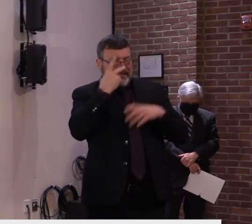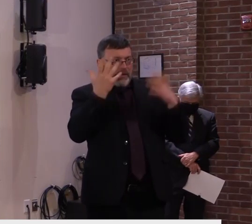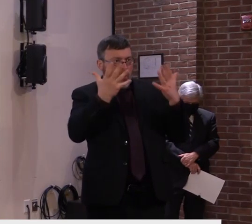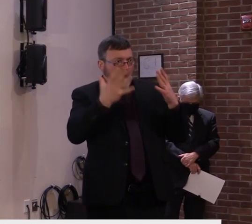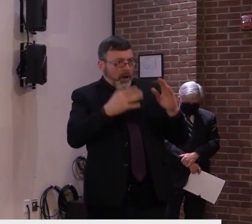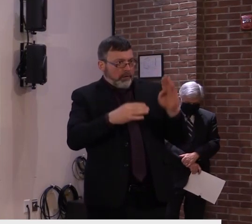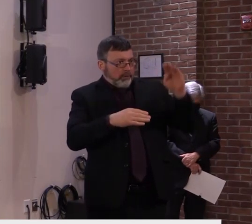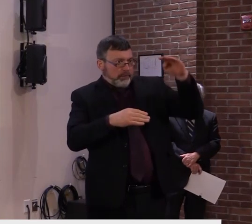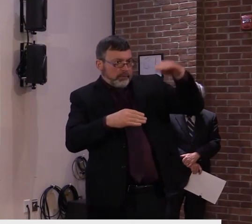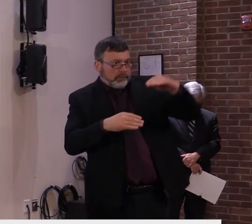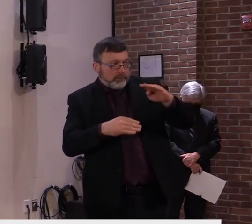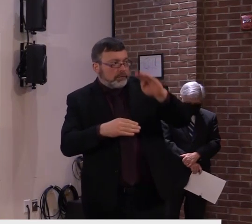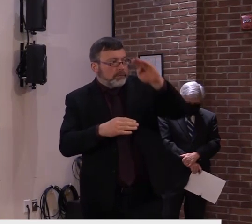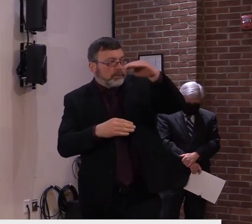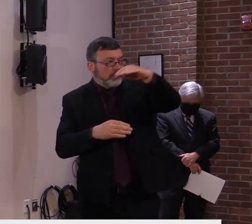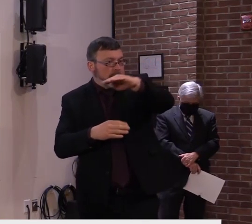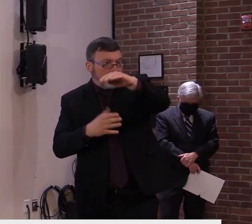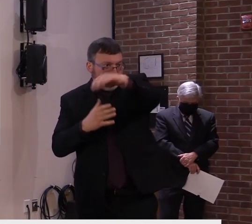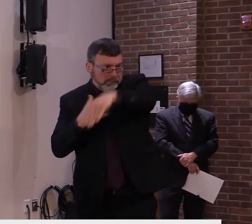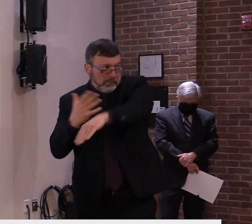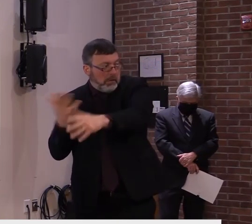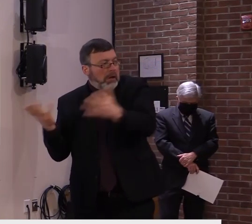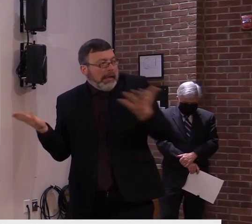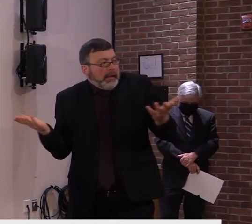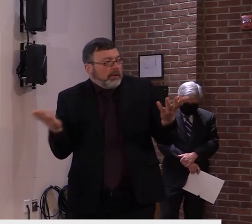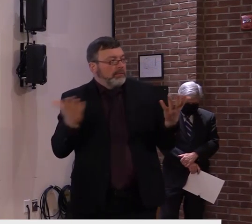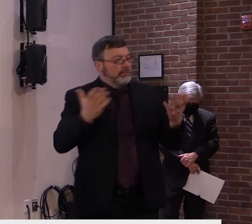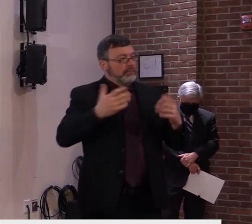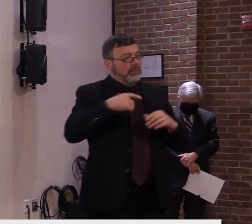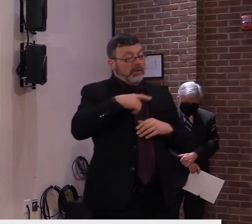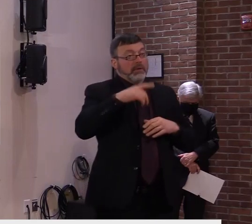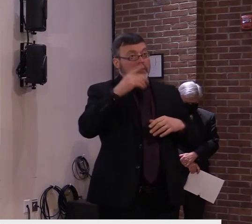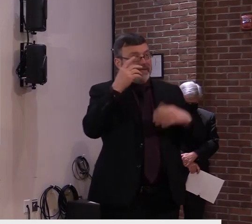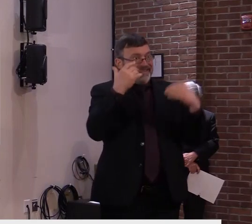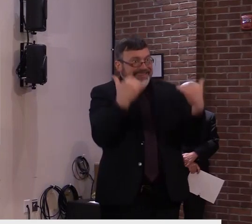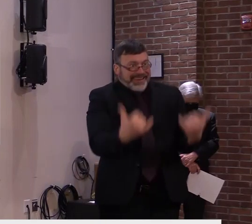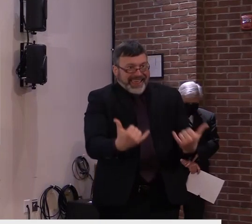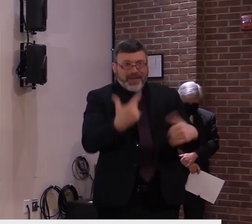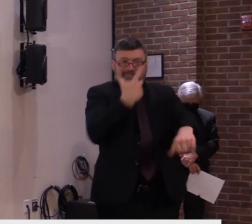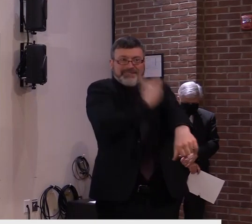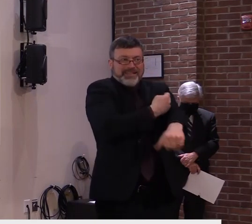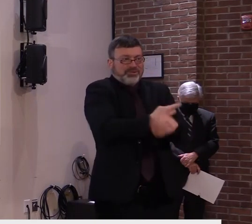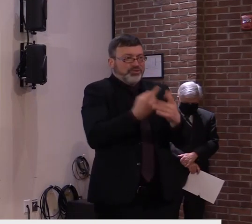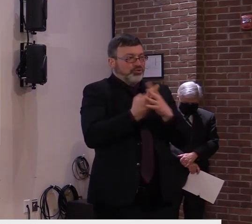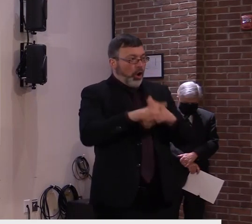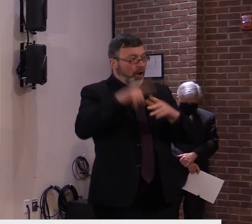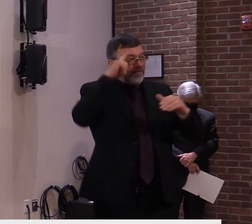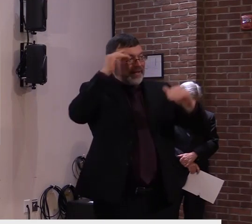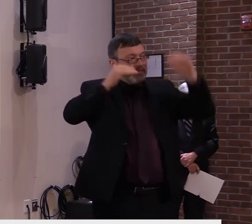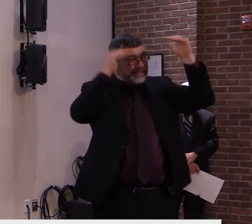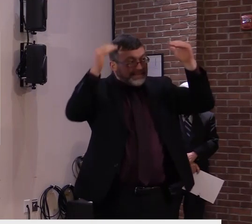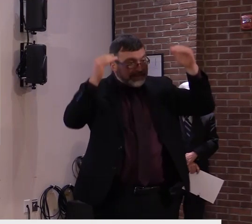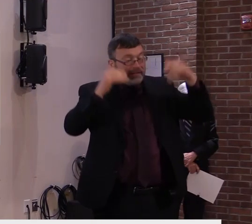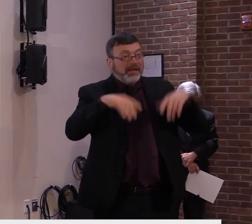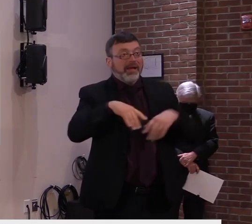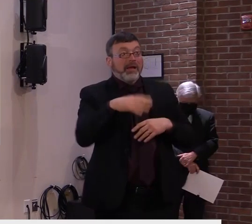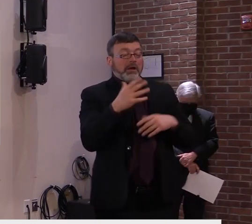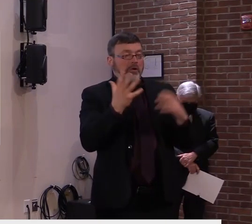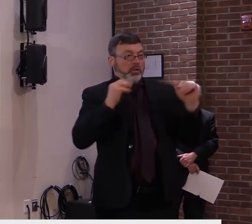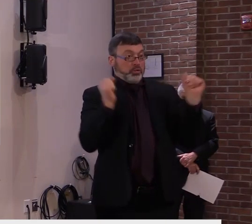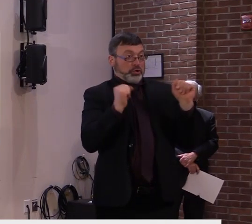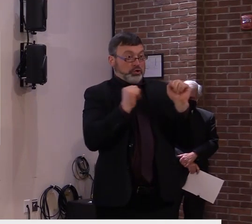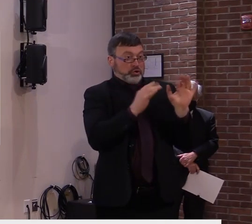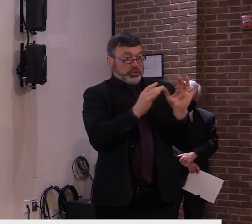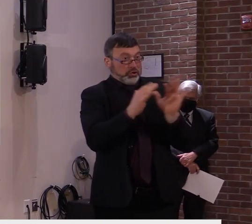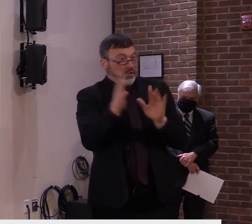So certainly with the advent of vaccine, with the warmer weather coming our way, our conditions will most